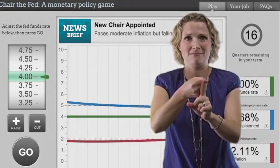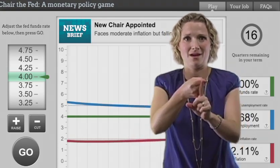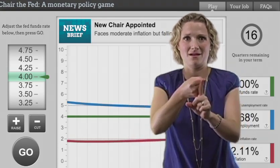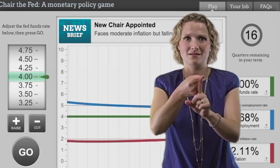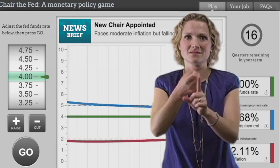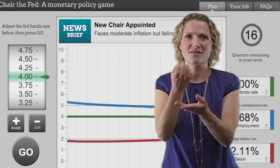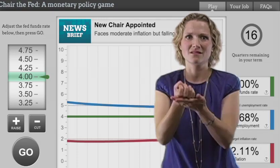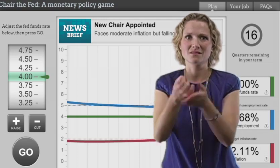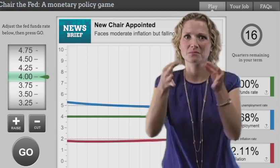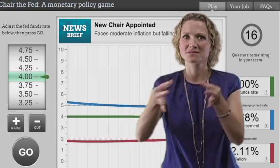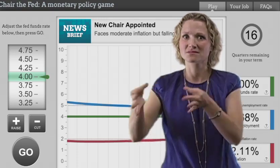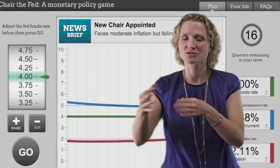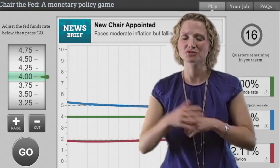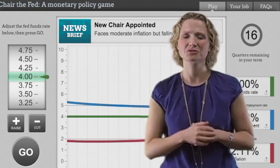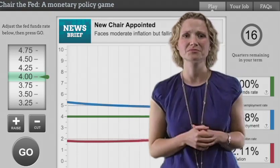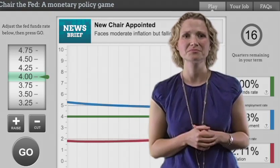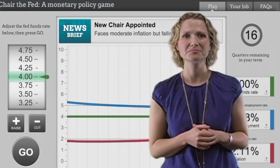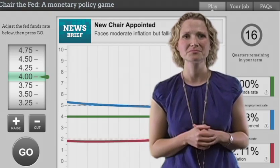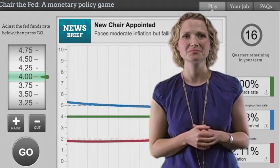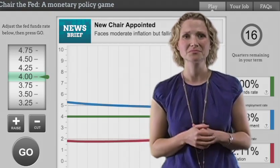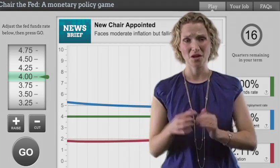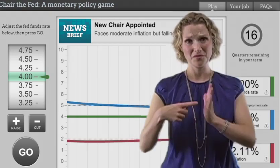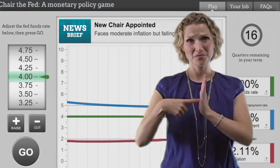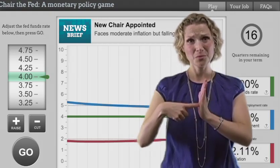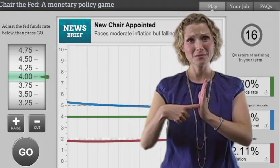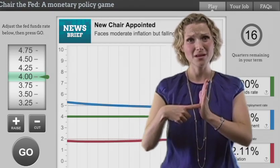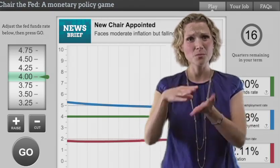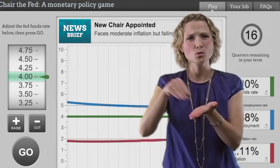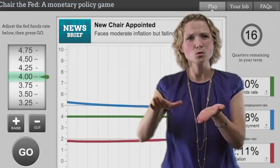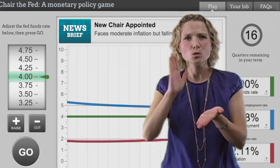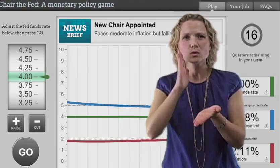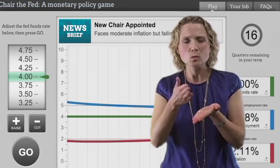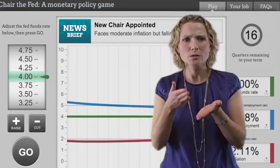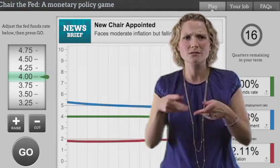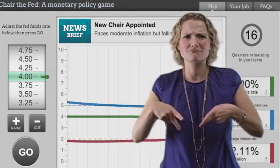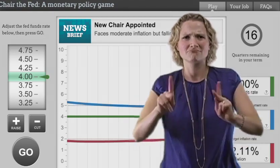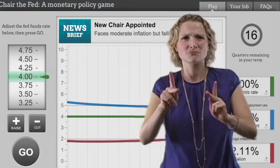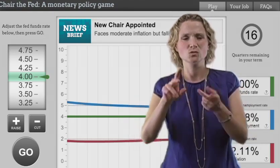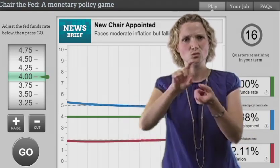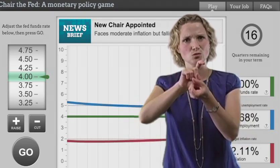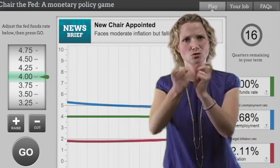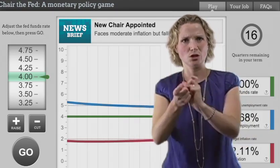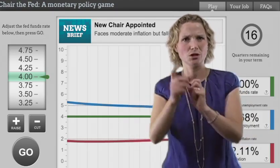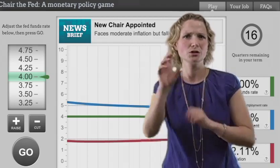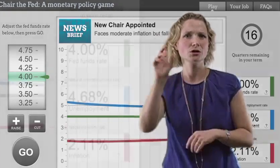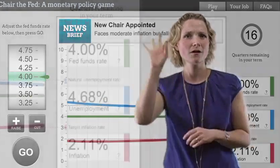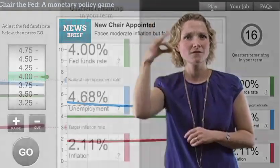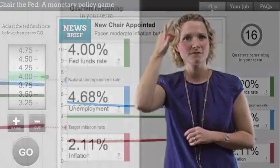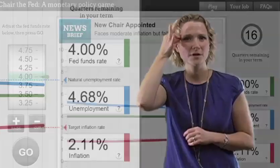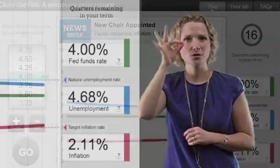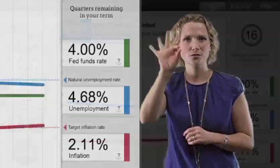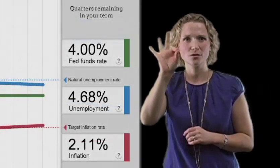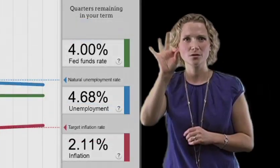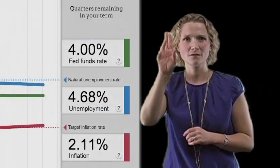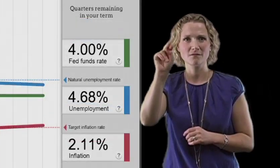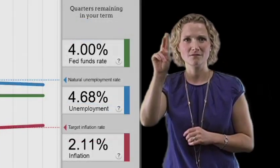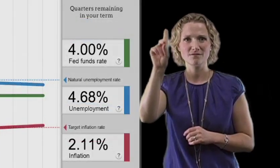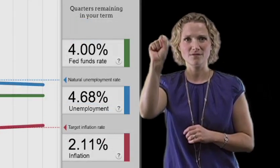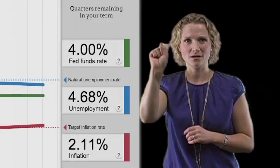leads them to different possibilities. For example, students will be allowed to change the federal funds